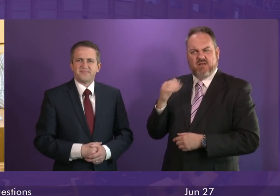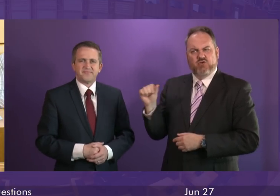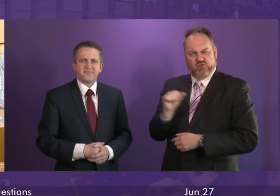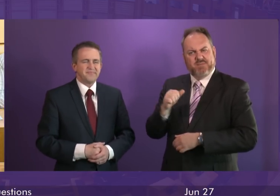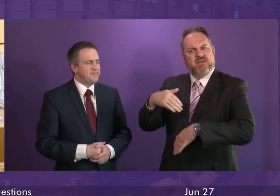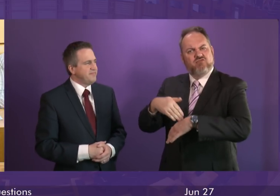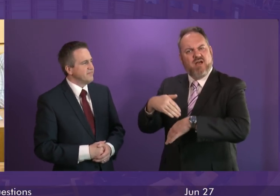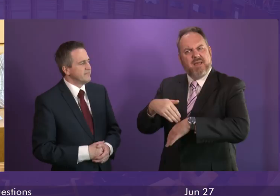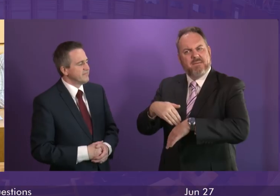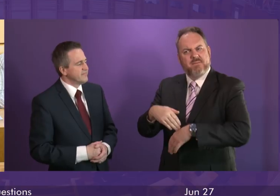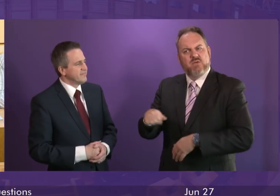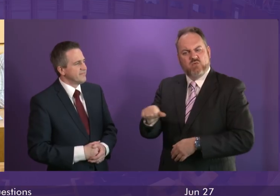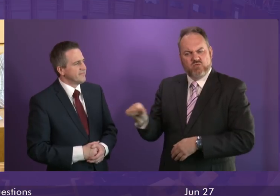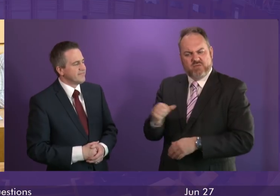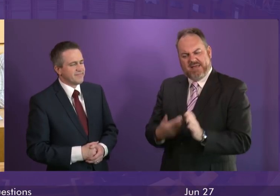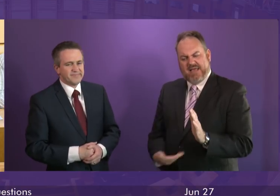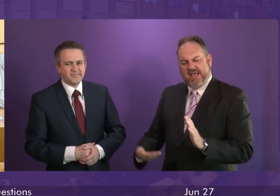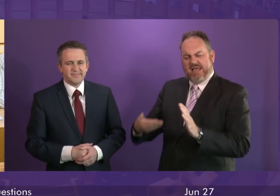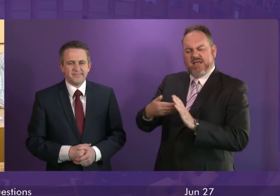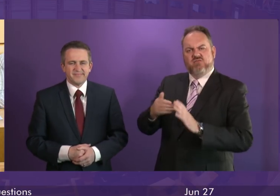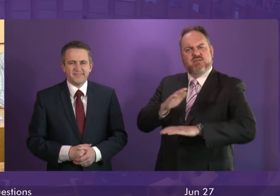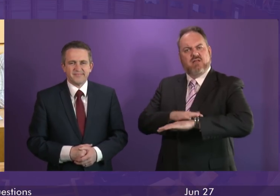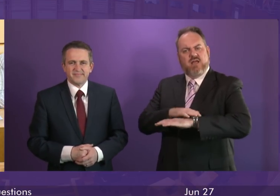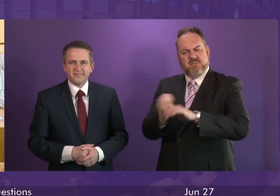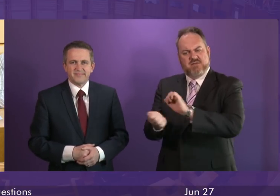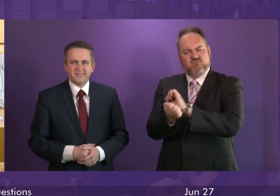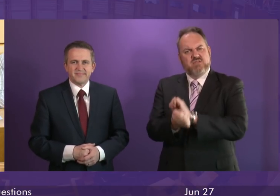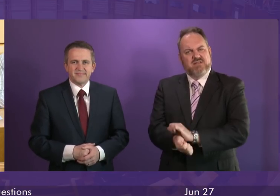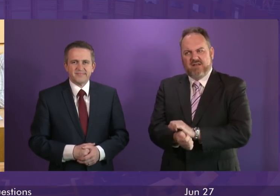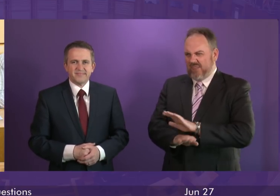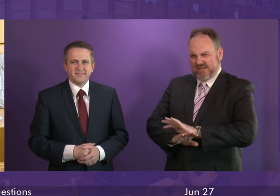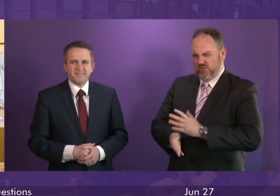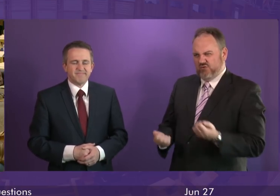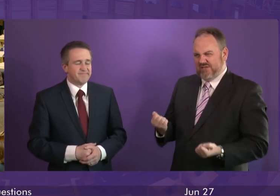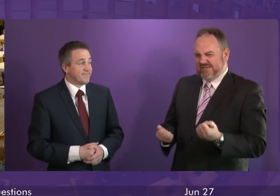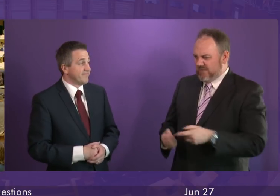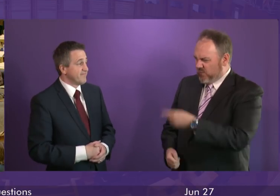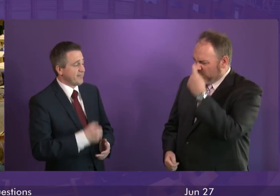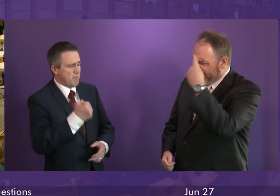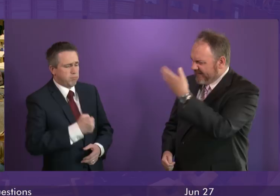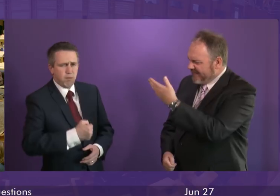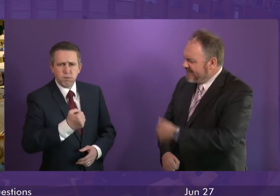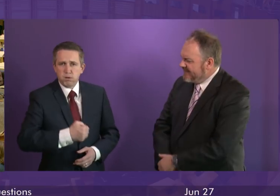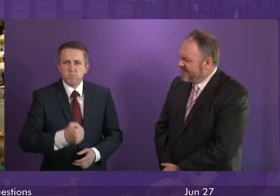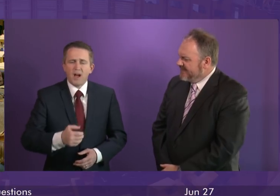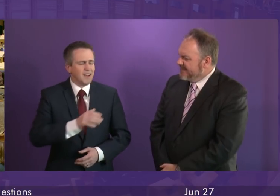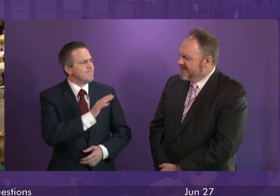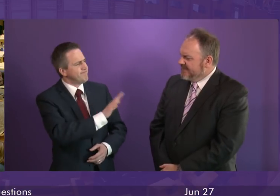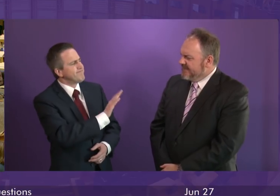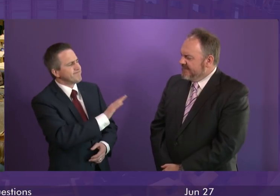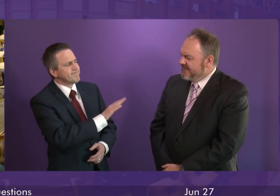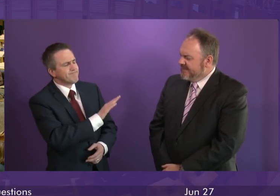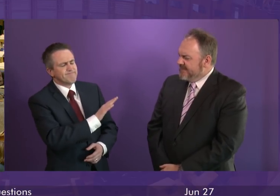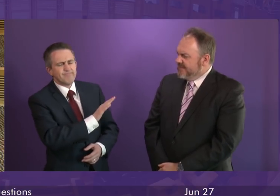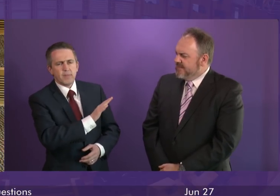penalty added to your sentence. Does the First Minister think this sounds like justice to most people? First Minister. Well, if it